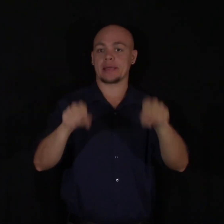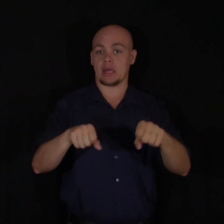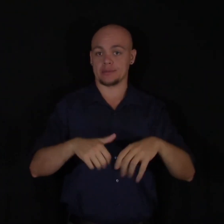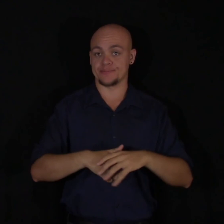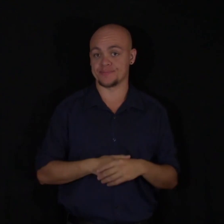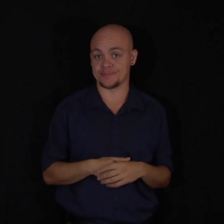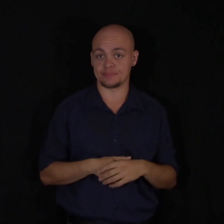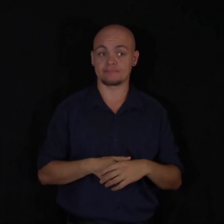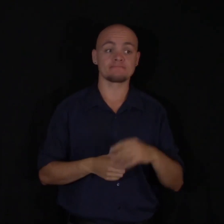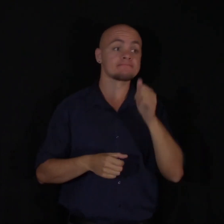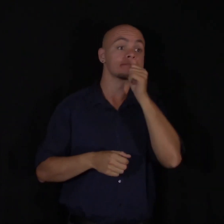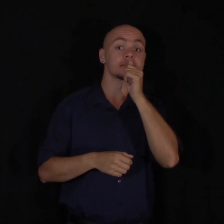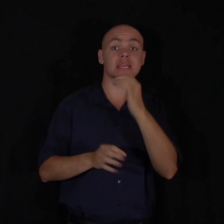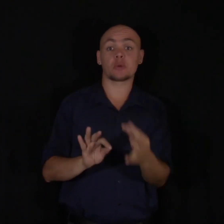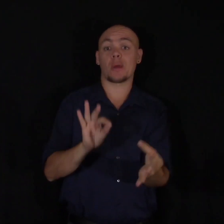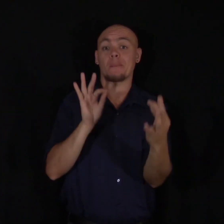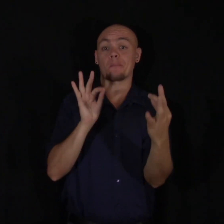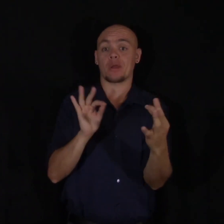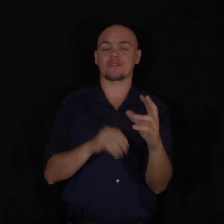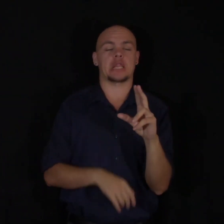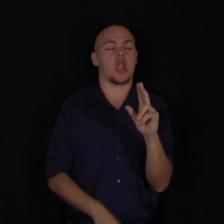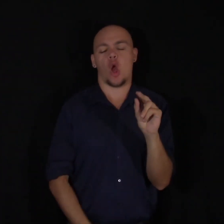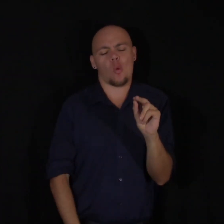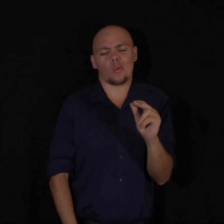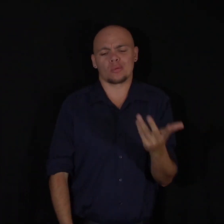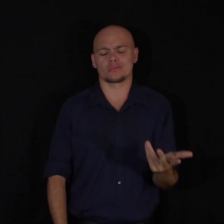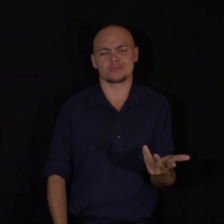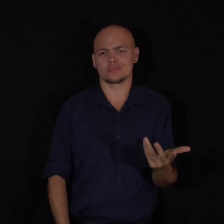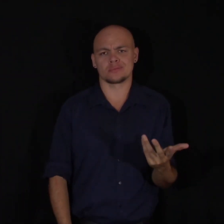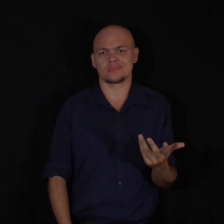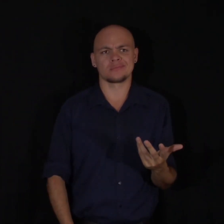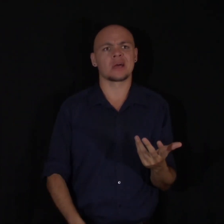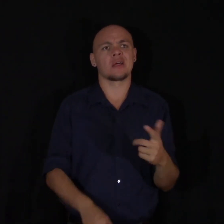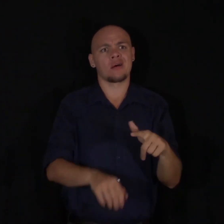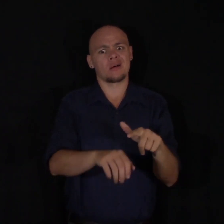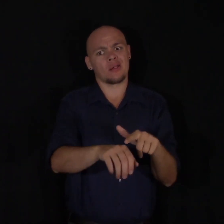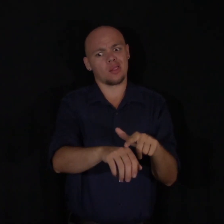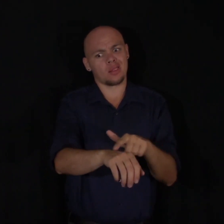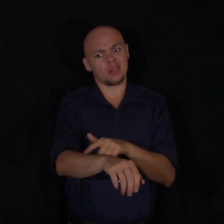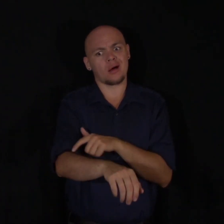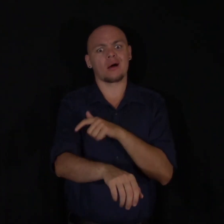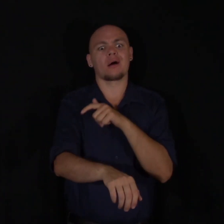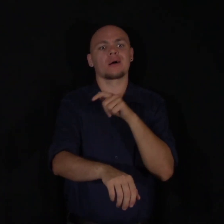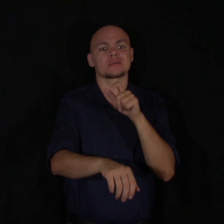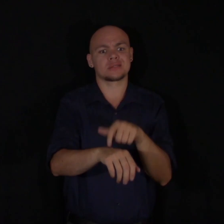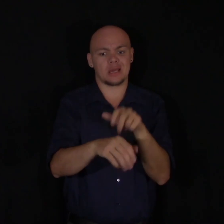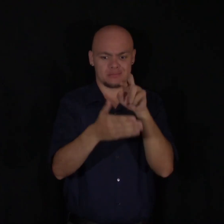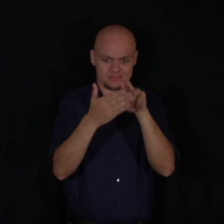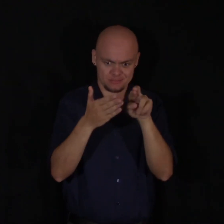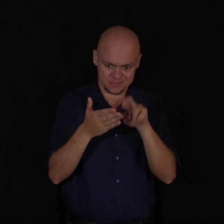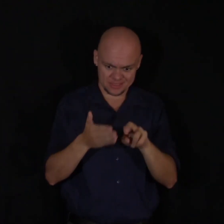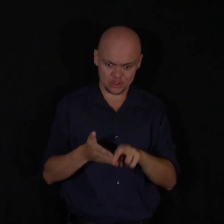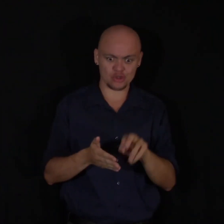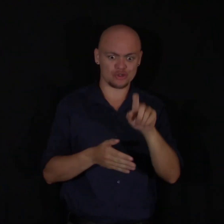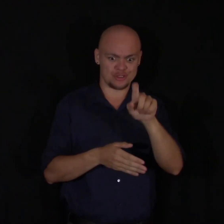Are these secrets perfect? No. There's still a long way to go. And there's still a lot of research to be done.